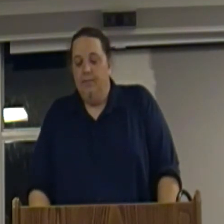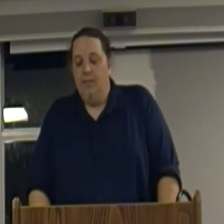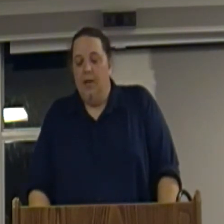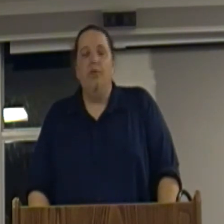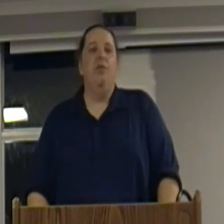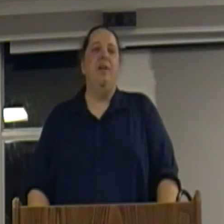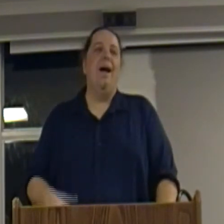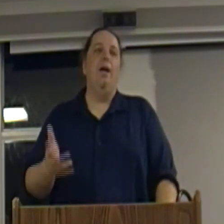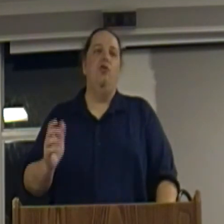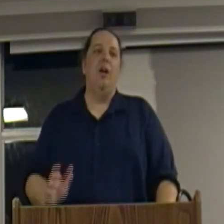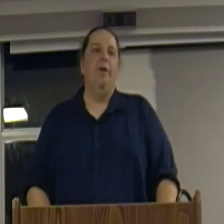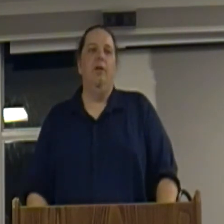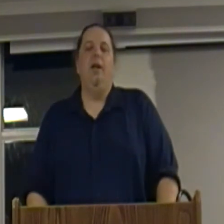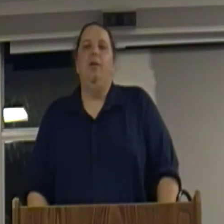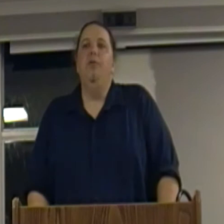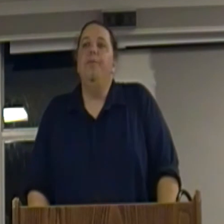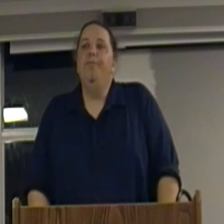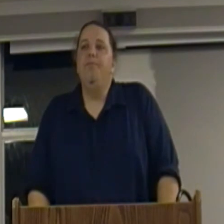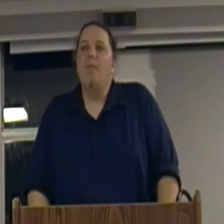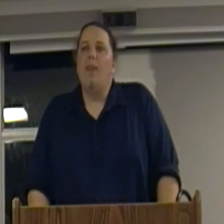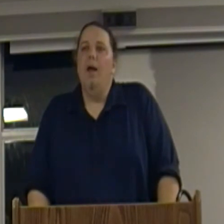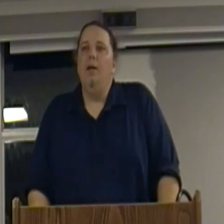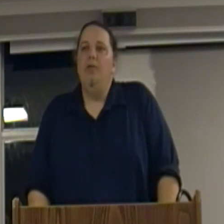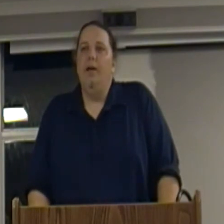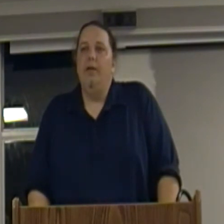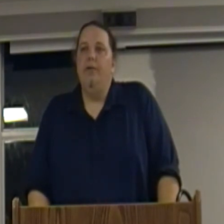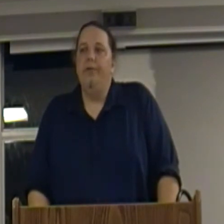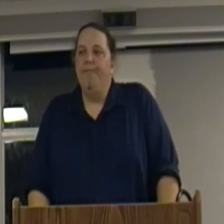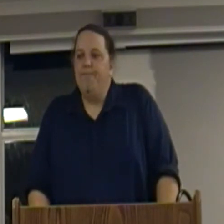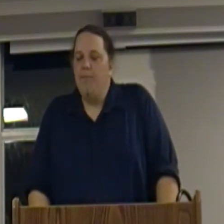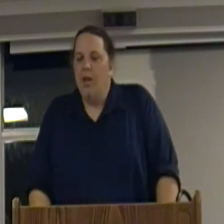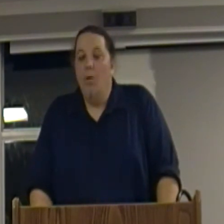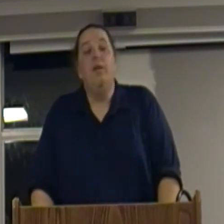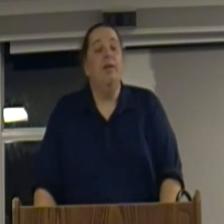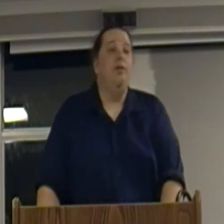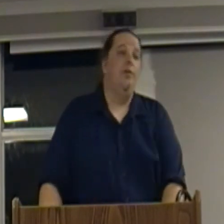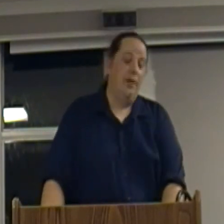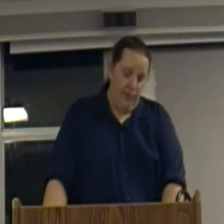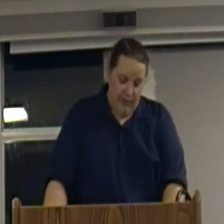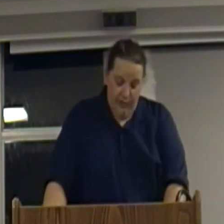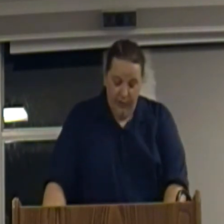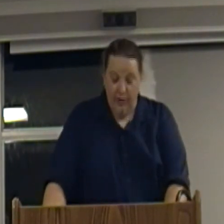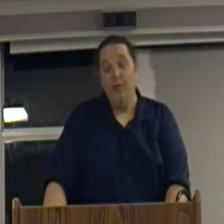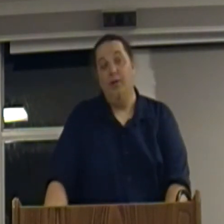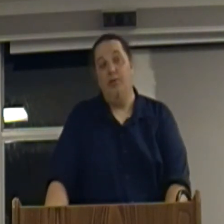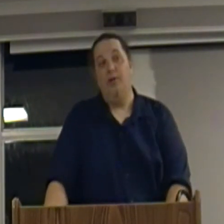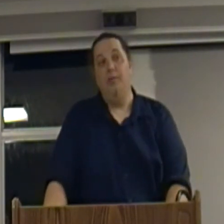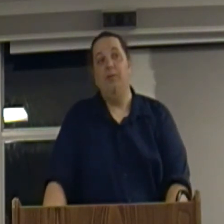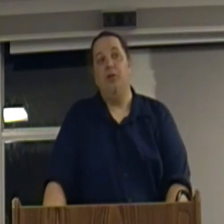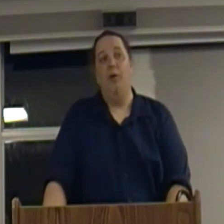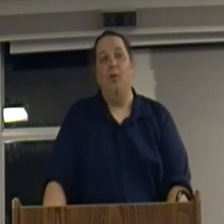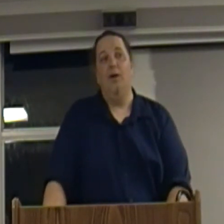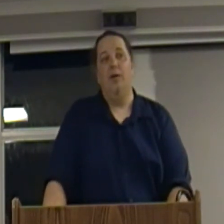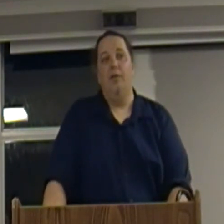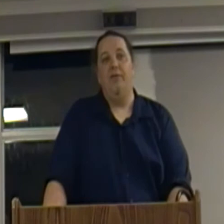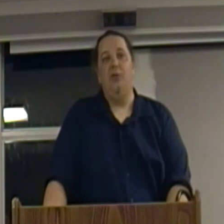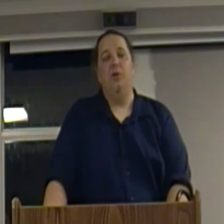And there's this guy, John Maynard Keynes, and he says, one of the things he says, and this is a meme that's going around on Facebook